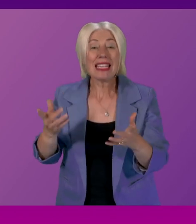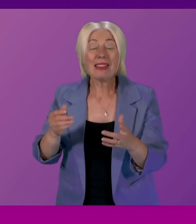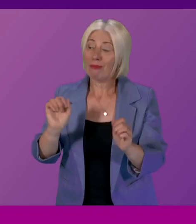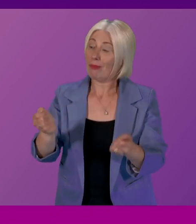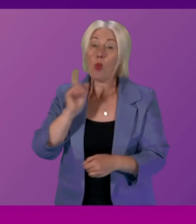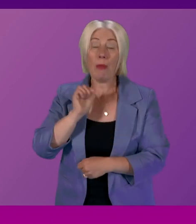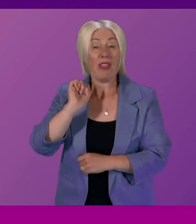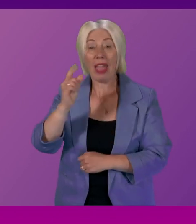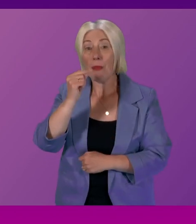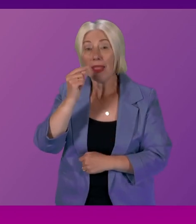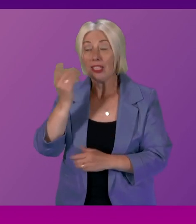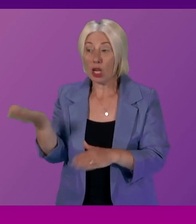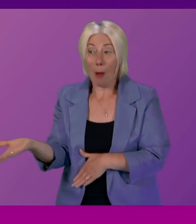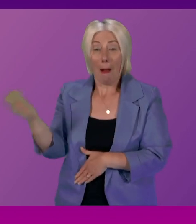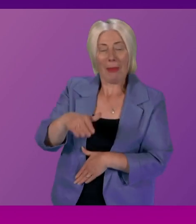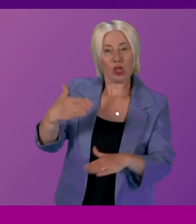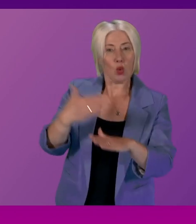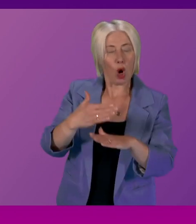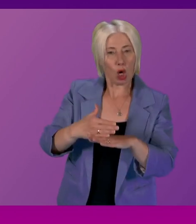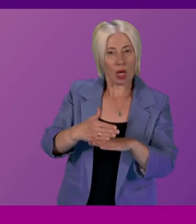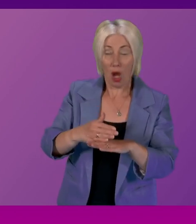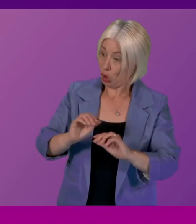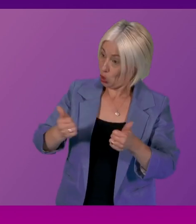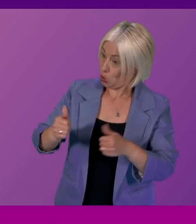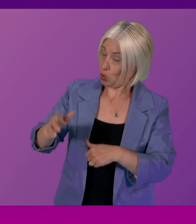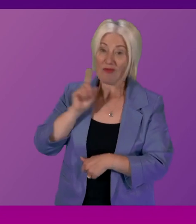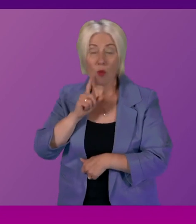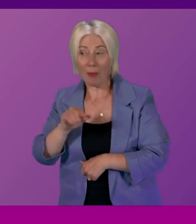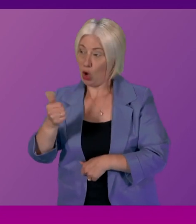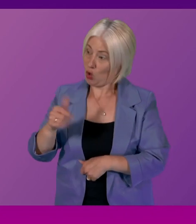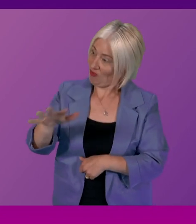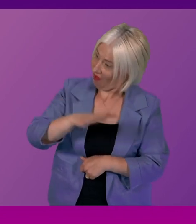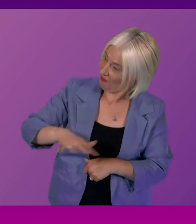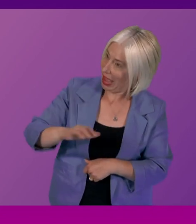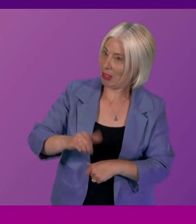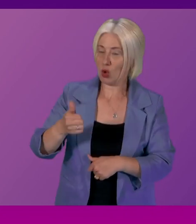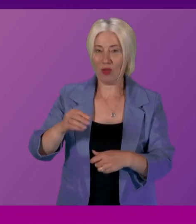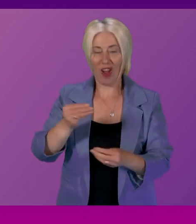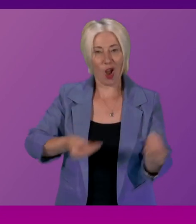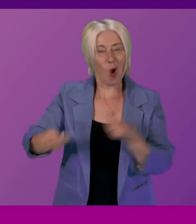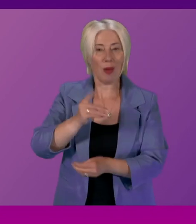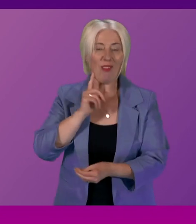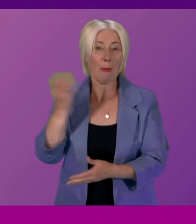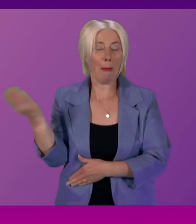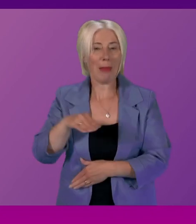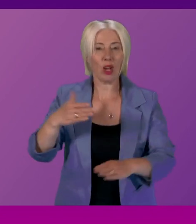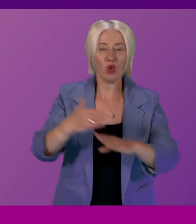ability to get back into the workforce which is good for women good for families good for the economy as well